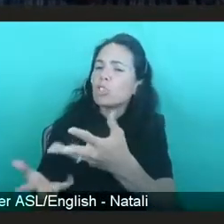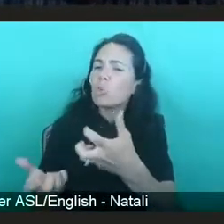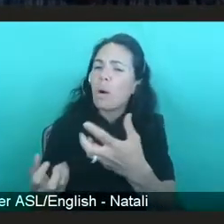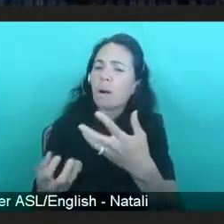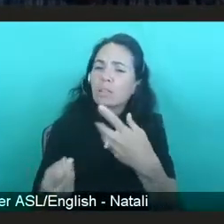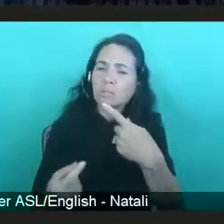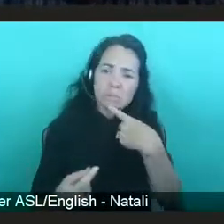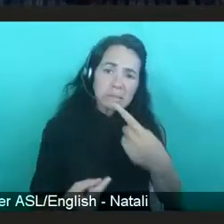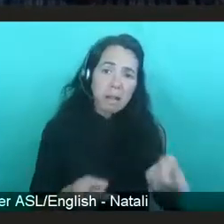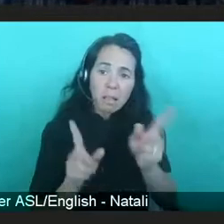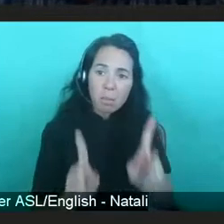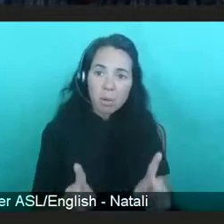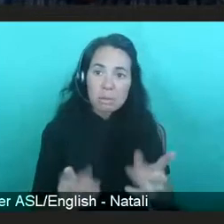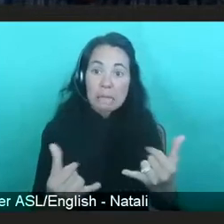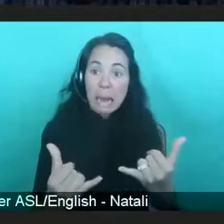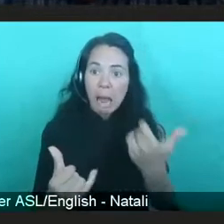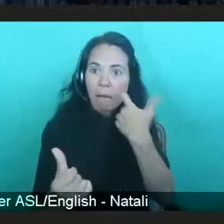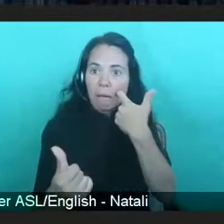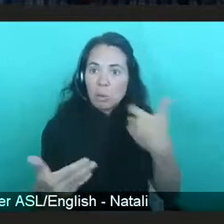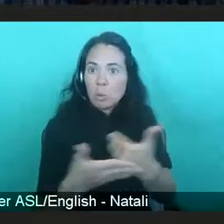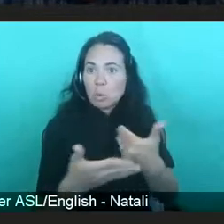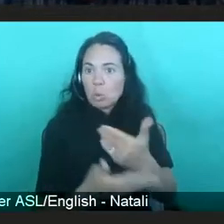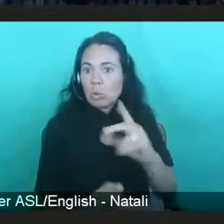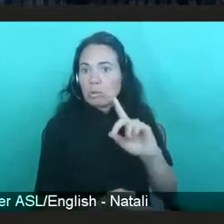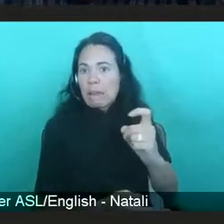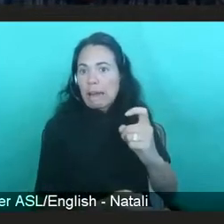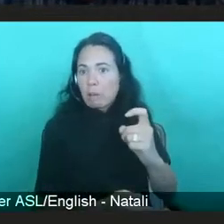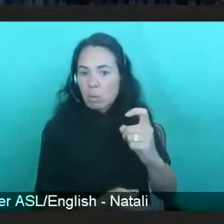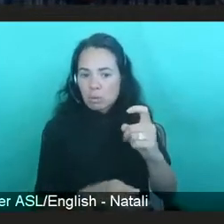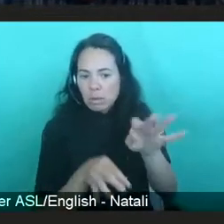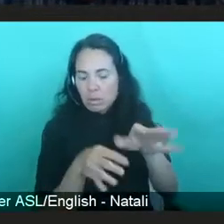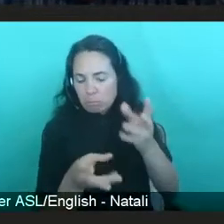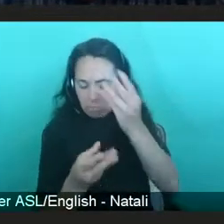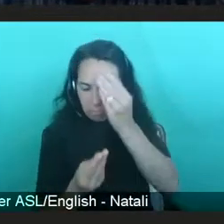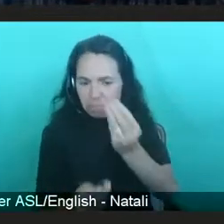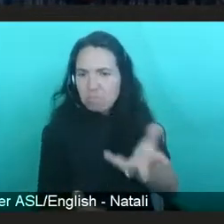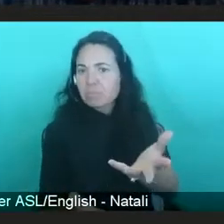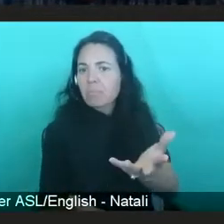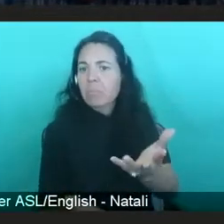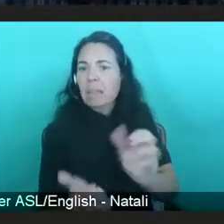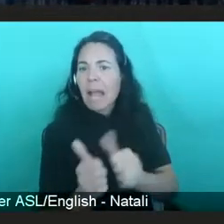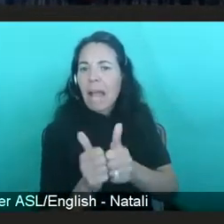diagnosed now, psychologically, emotionally, to help them?